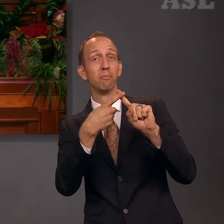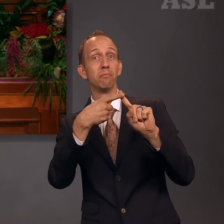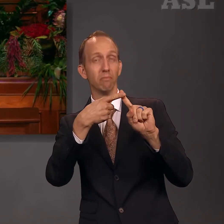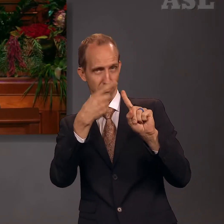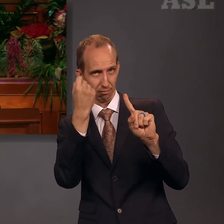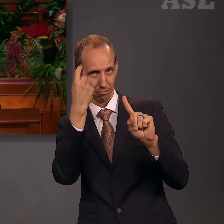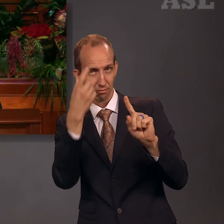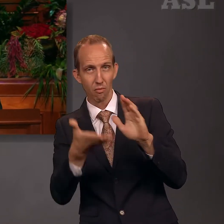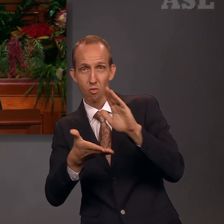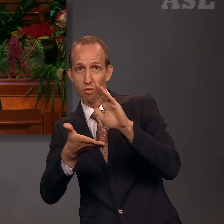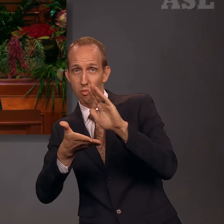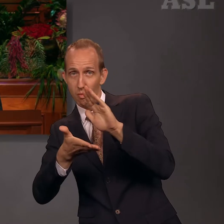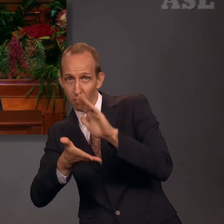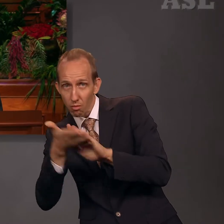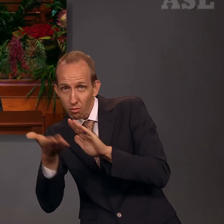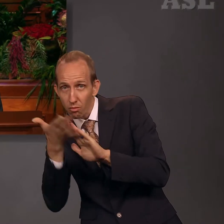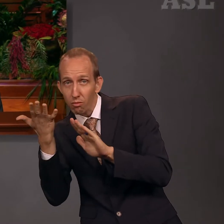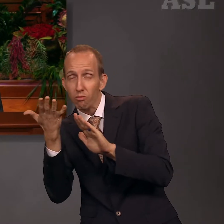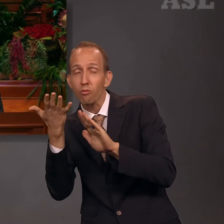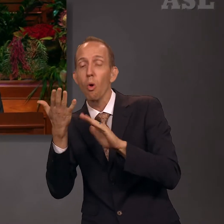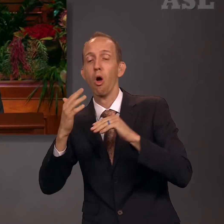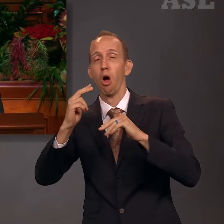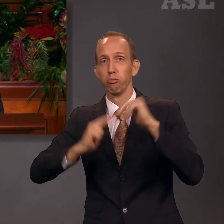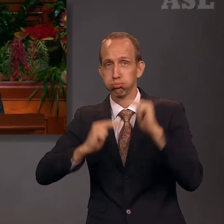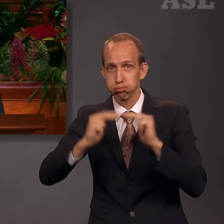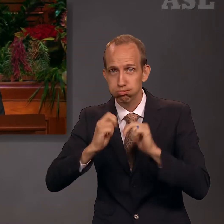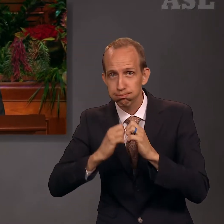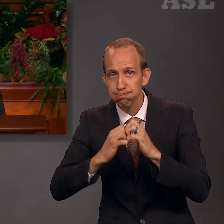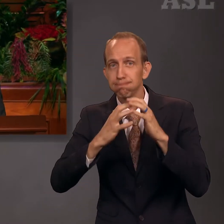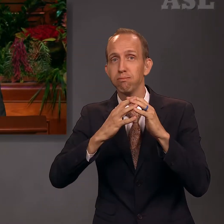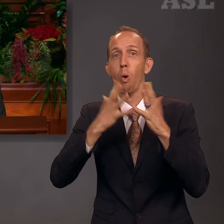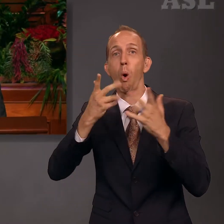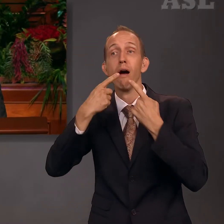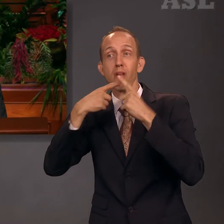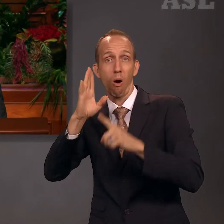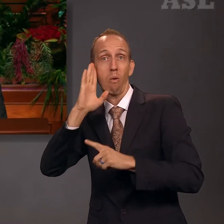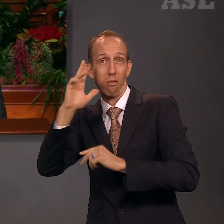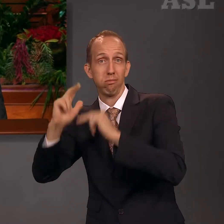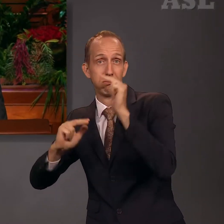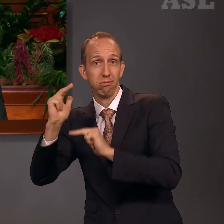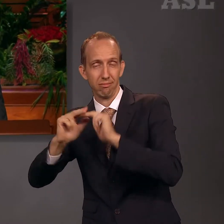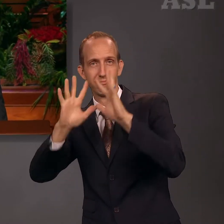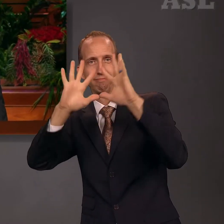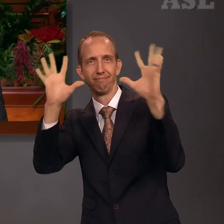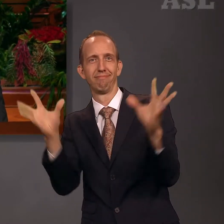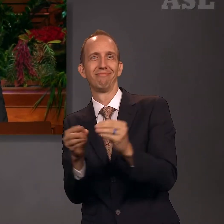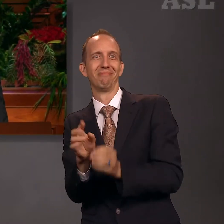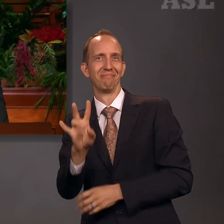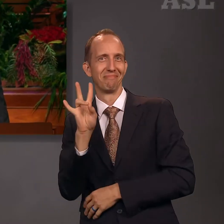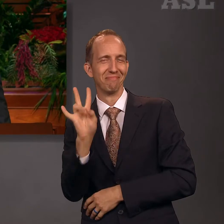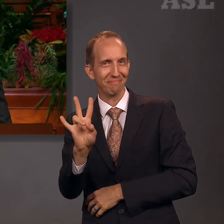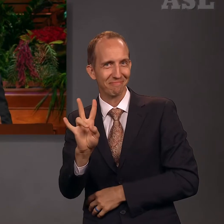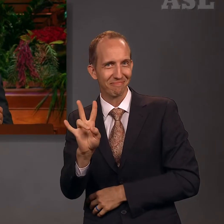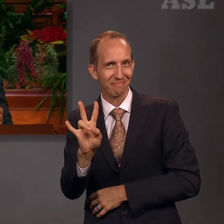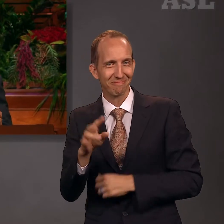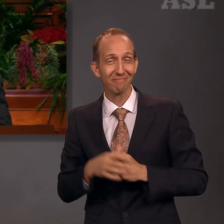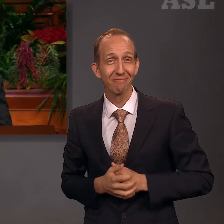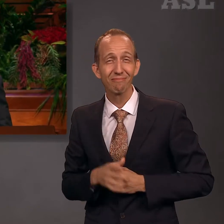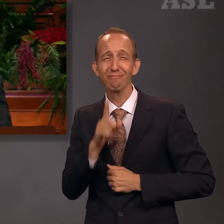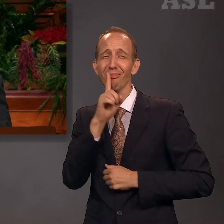There are now seven temples in operation, under construction or announced. This is truly a